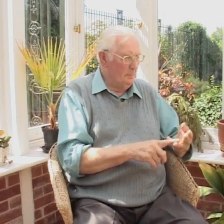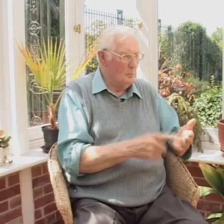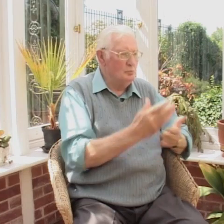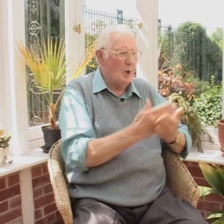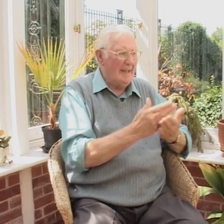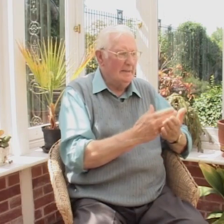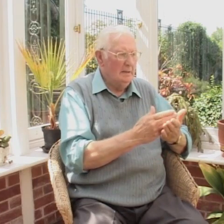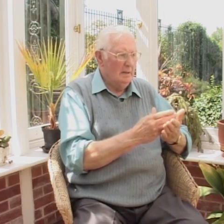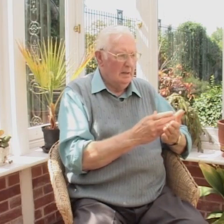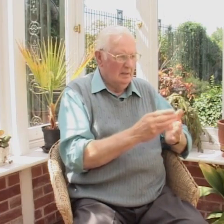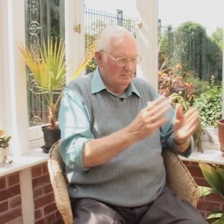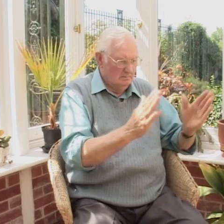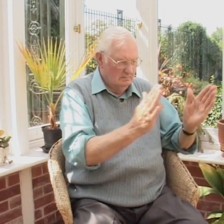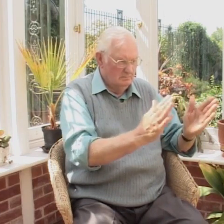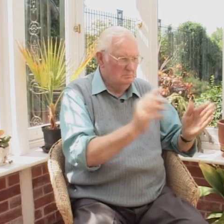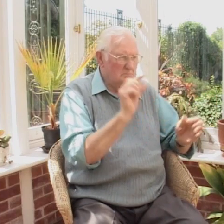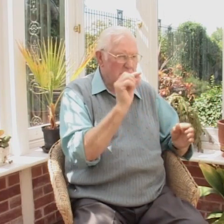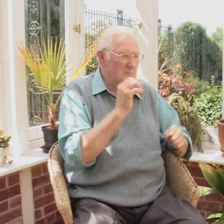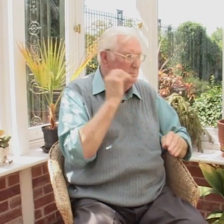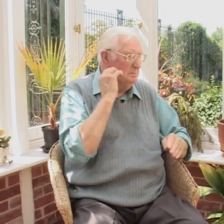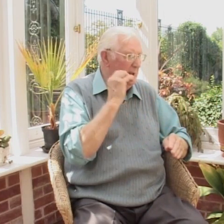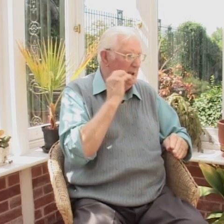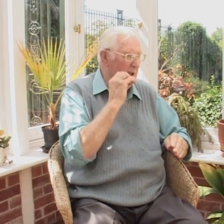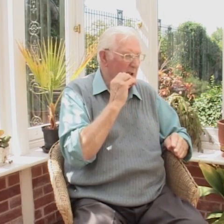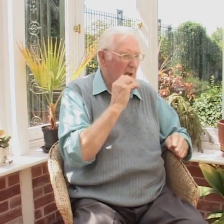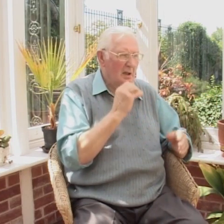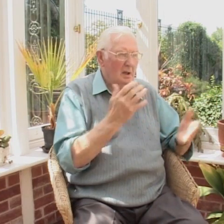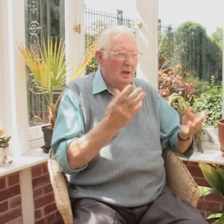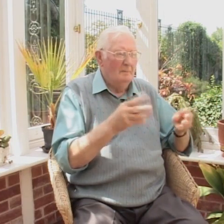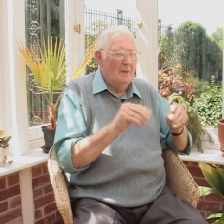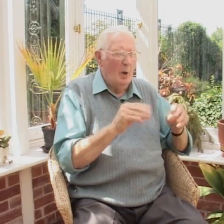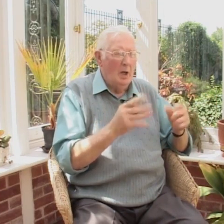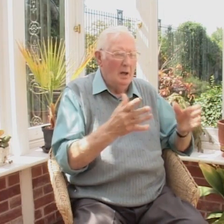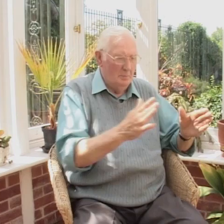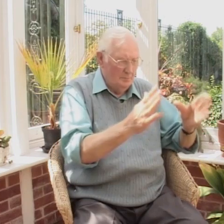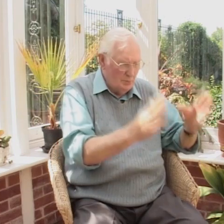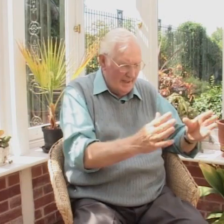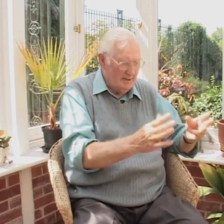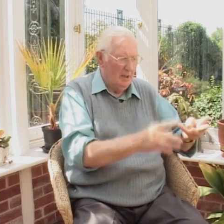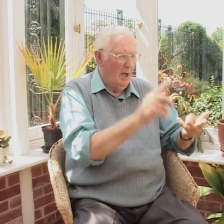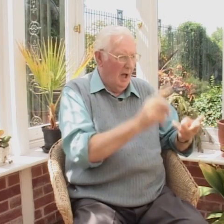What else do we used to get? Or bread, yeah. We used to get a small loaf and it's a bit black really. I think that was because of the flour.